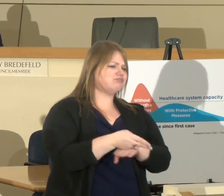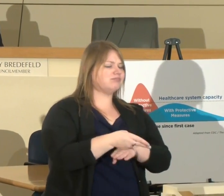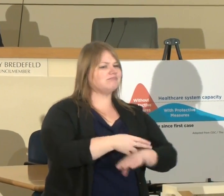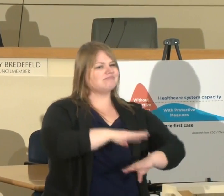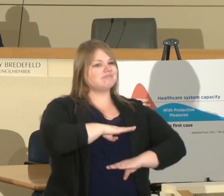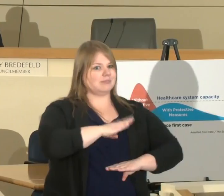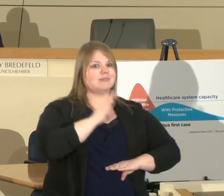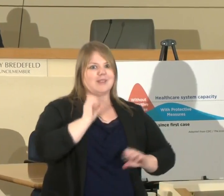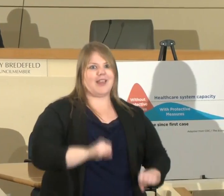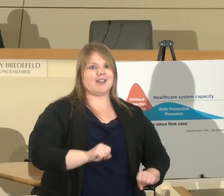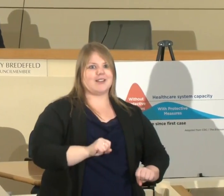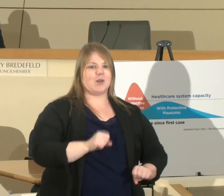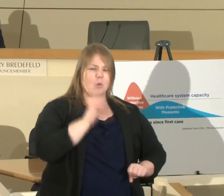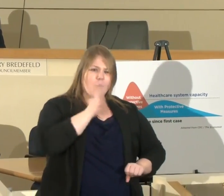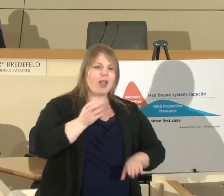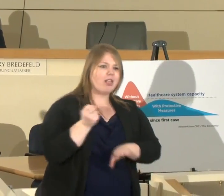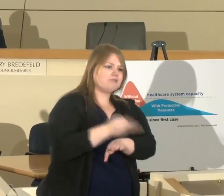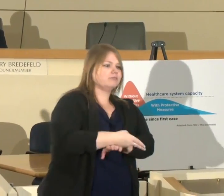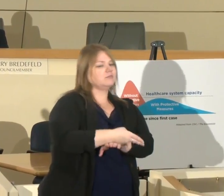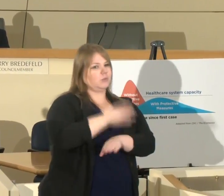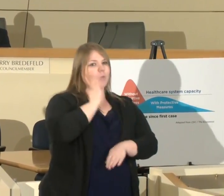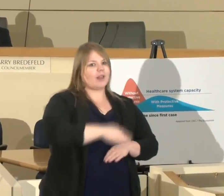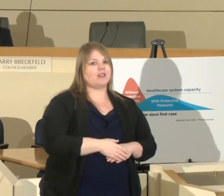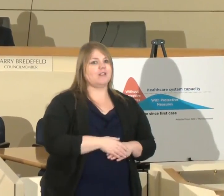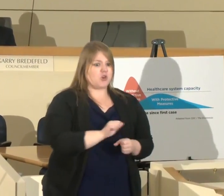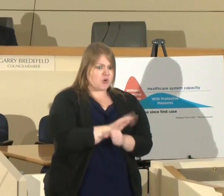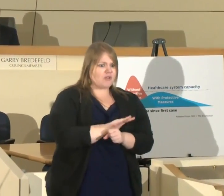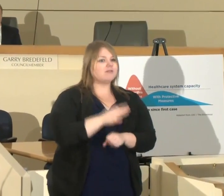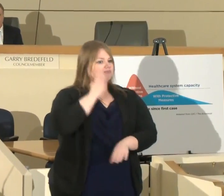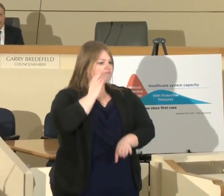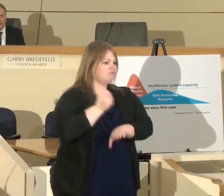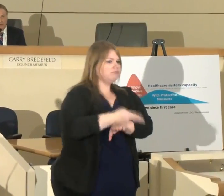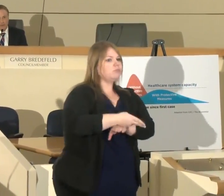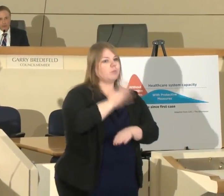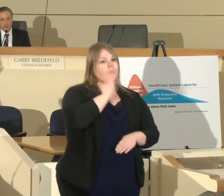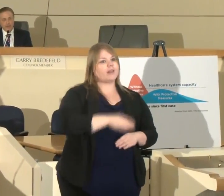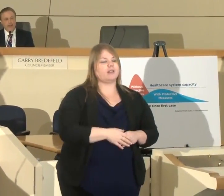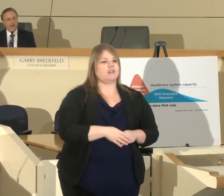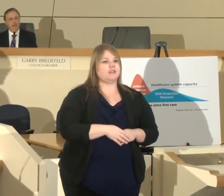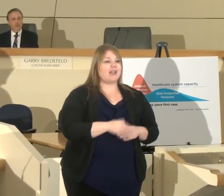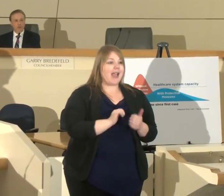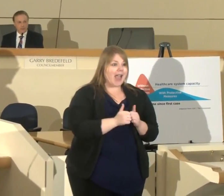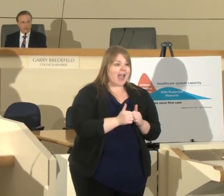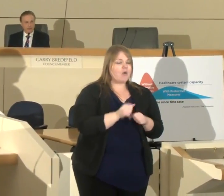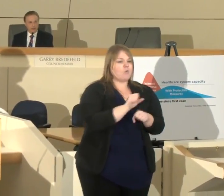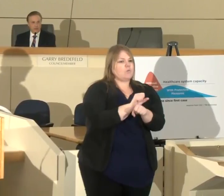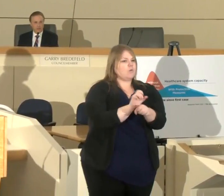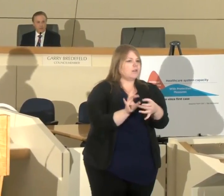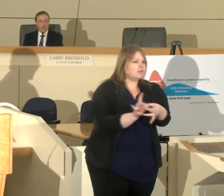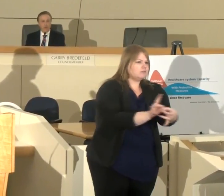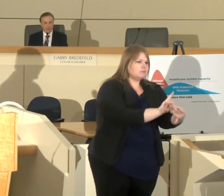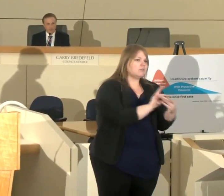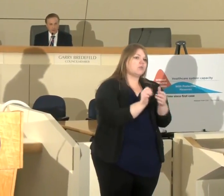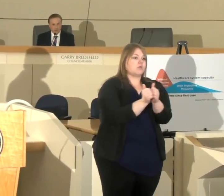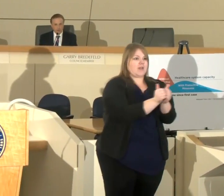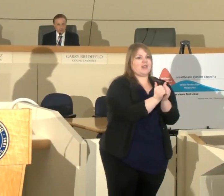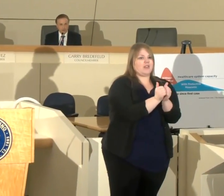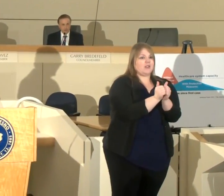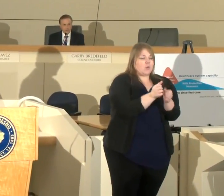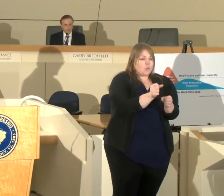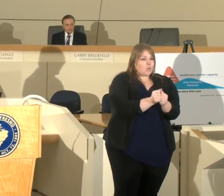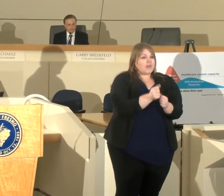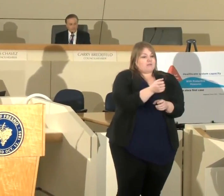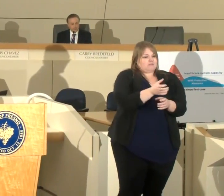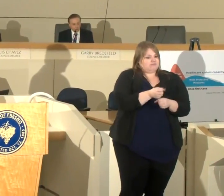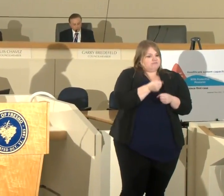challenge that we don't overcome and we will overcome this too working together and having real data real knowledge